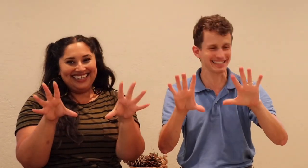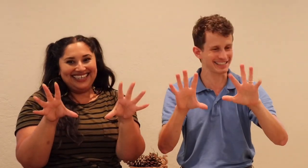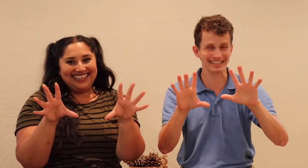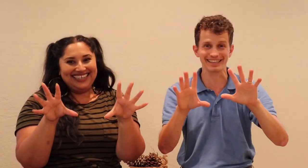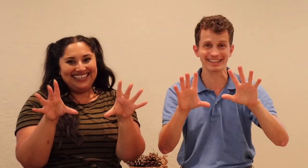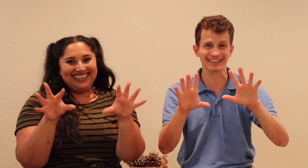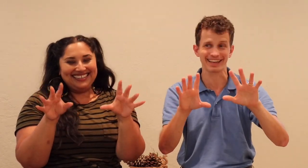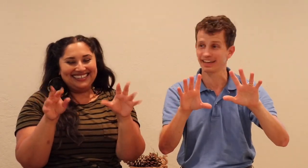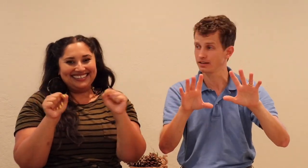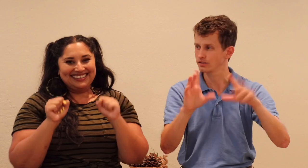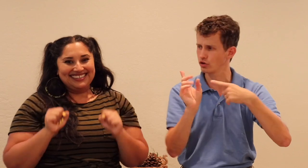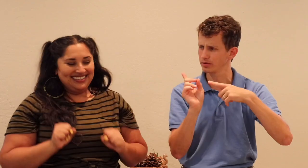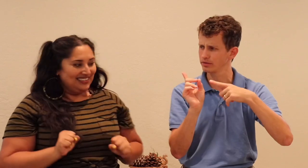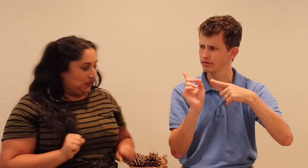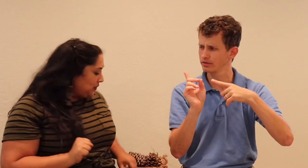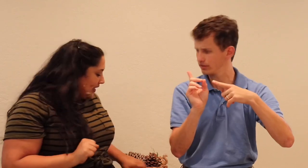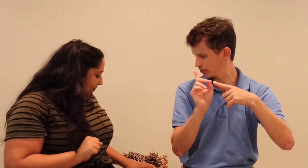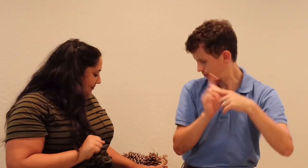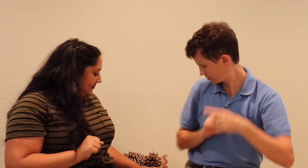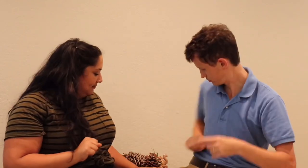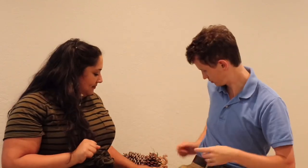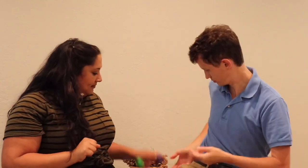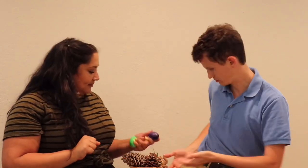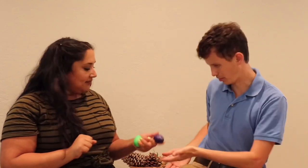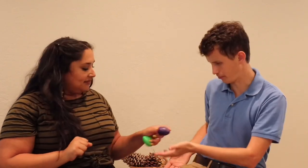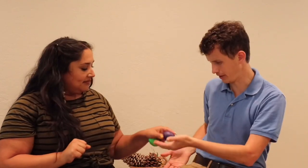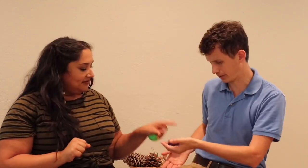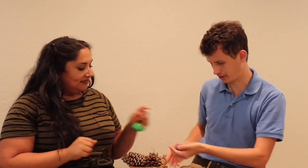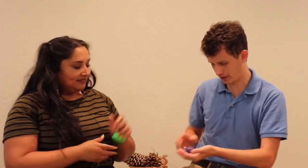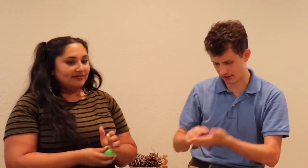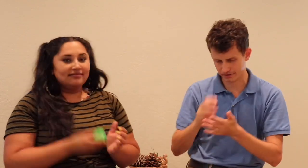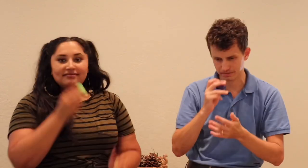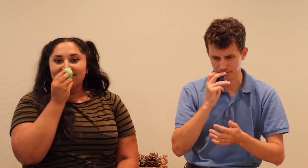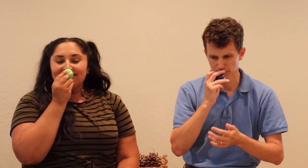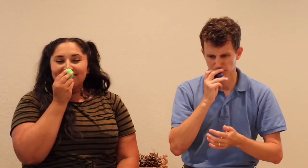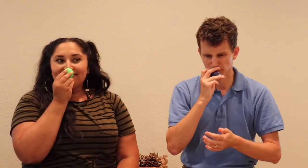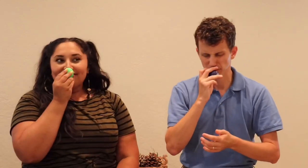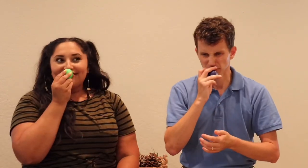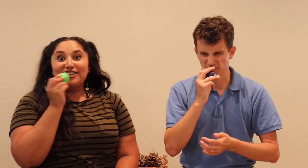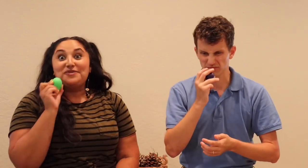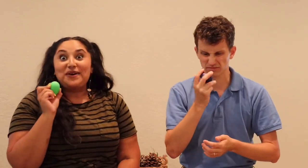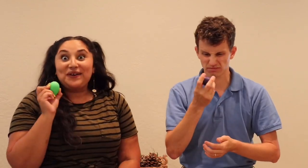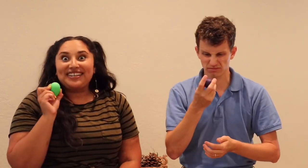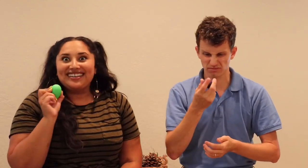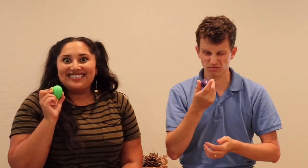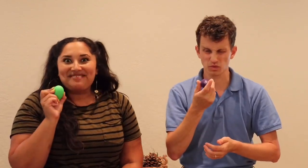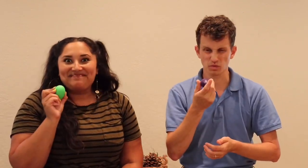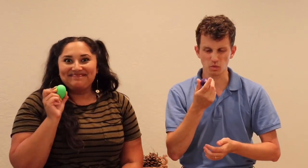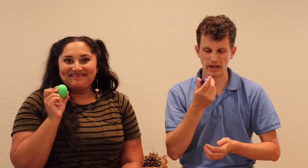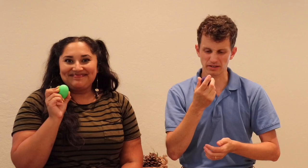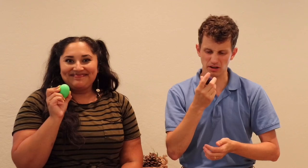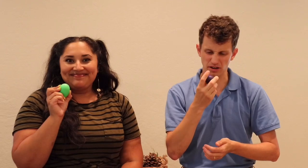Soap? Oh yeah. Perfect. Ooh, coconut soap. Wet dog.